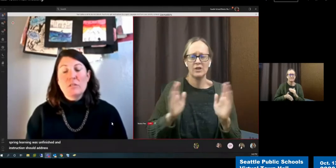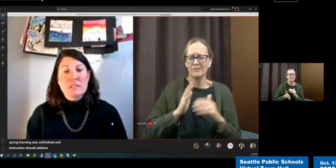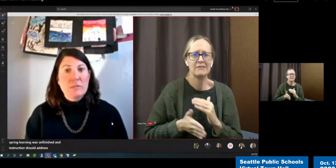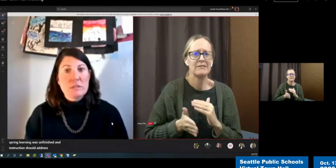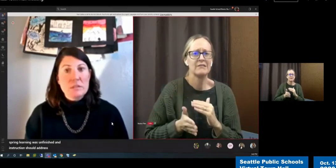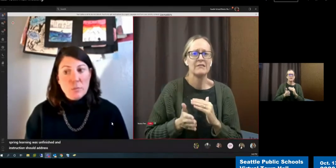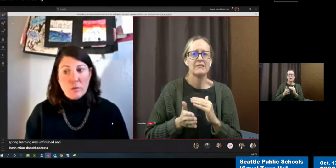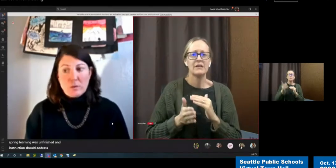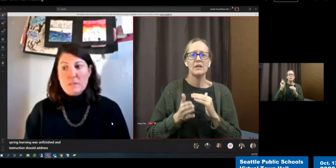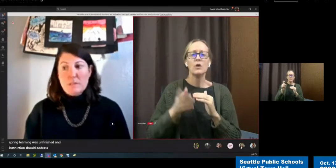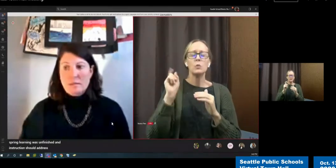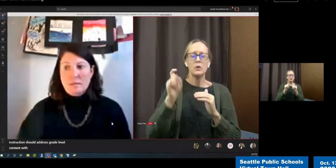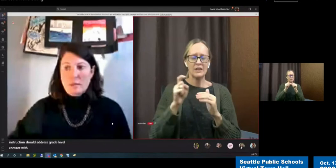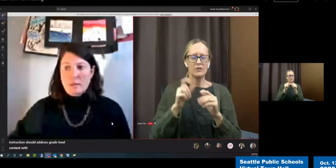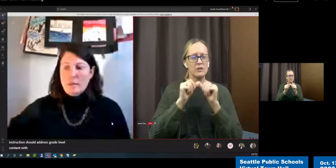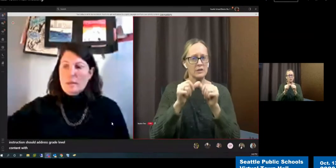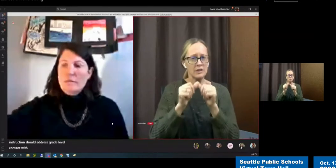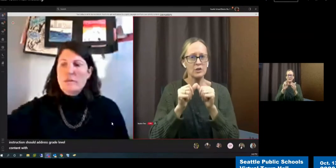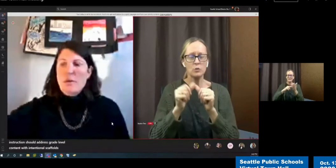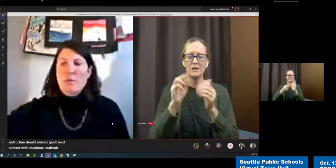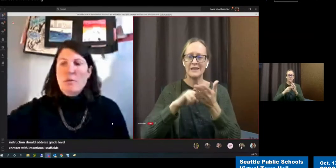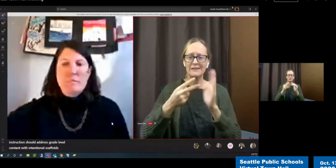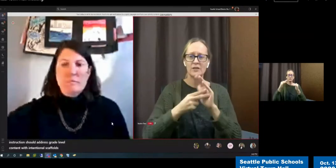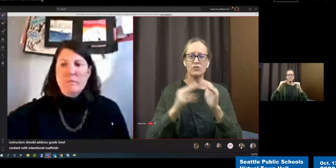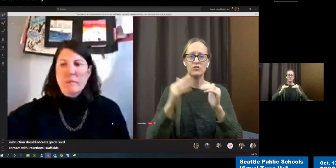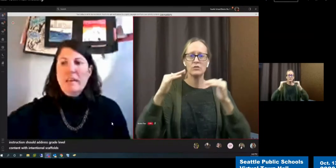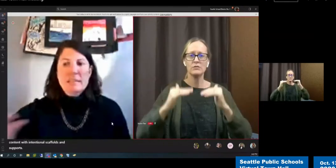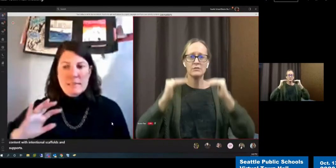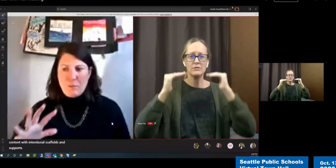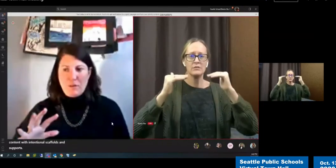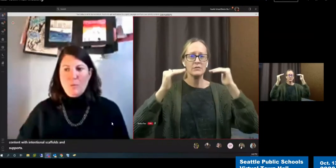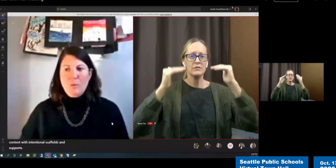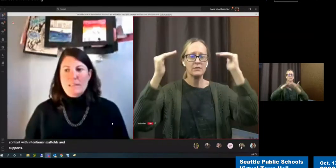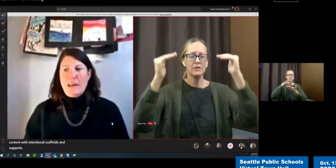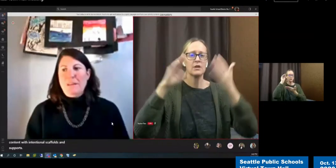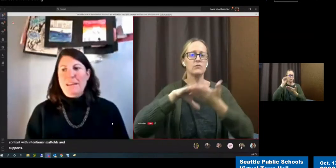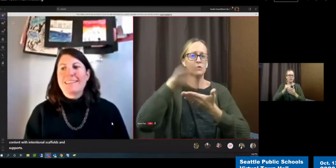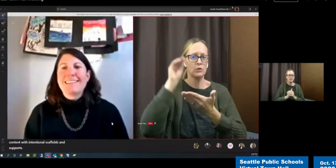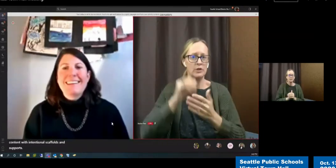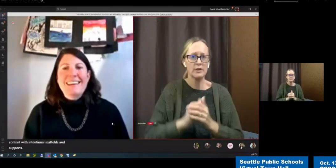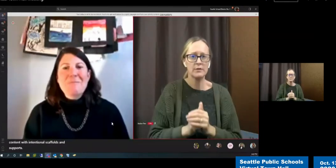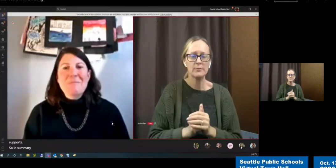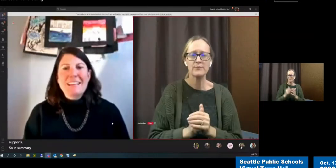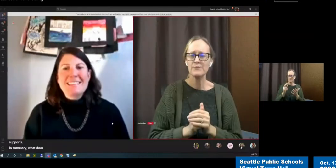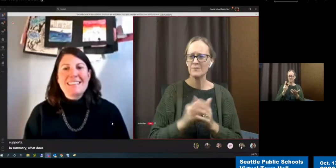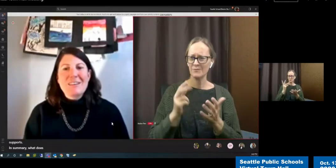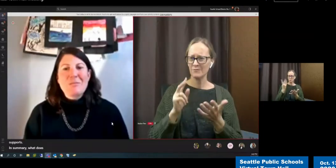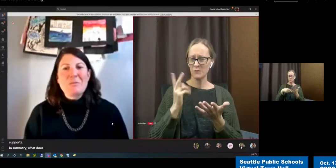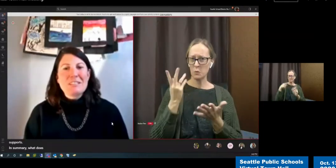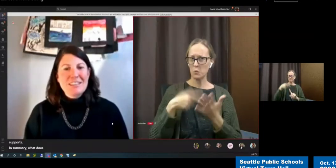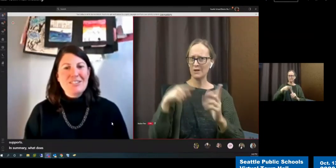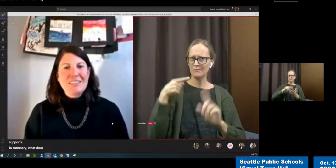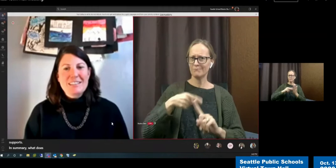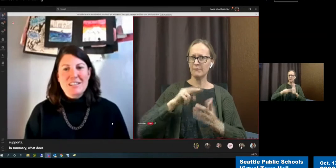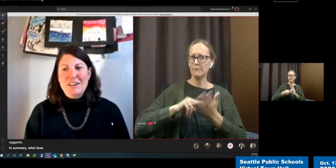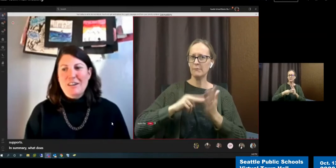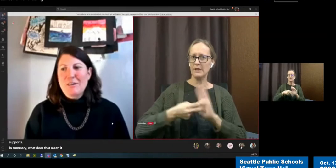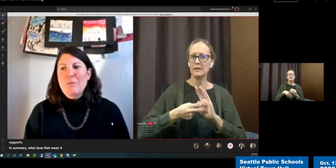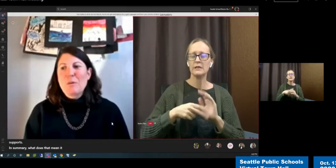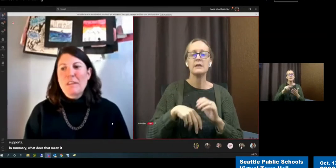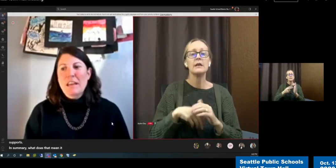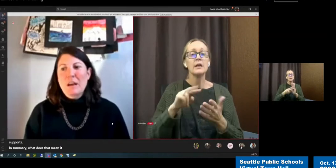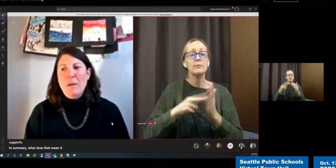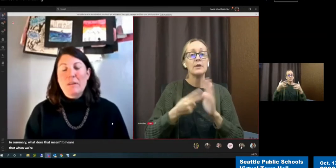scaffolds and supports. So, in summary, what does that mean? It means that when we are teaching this year,